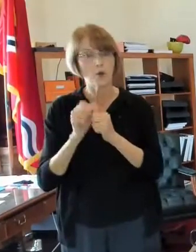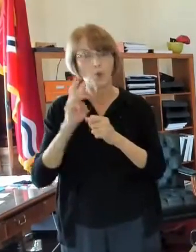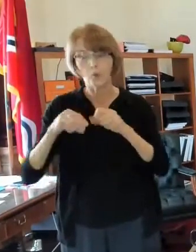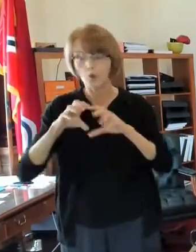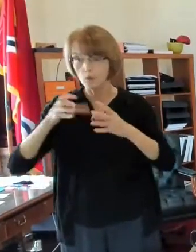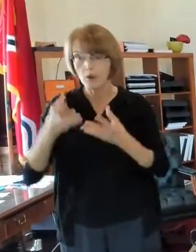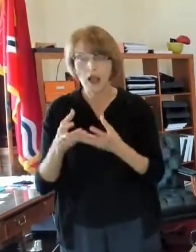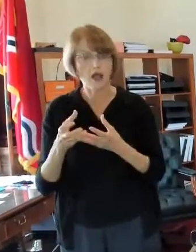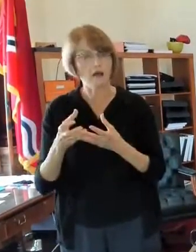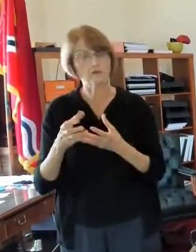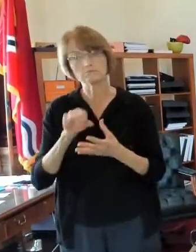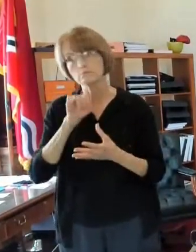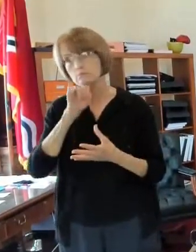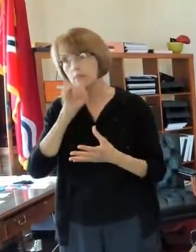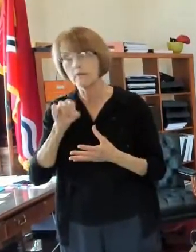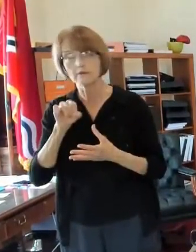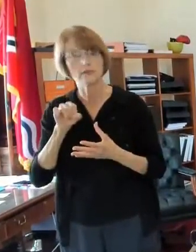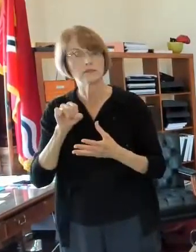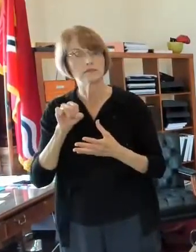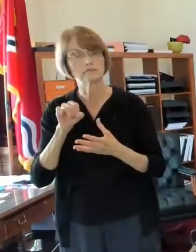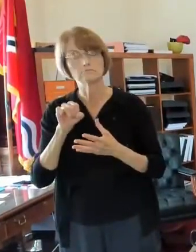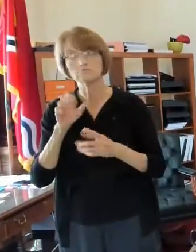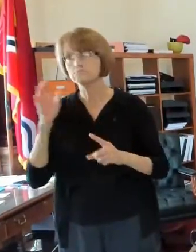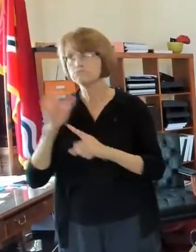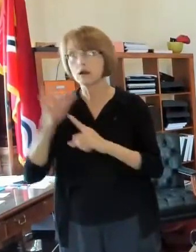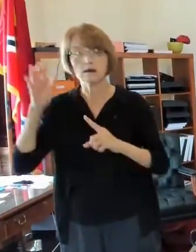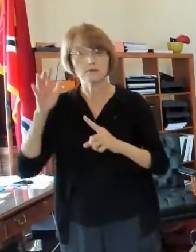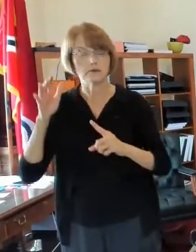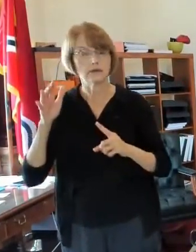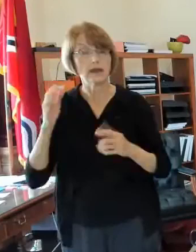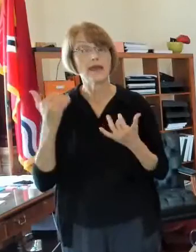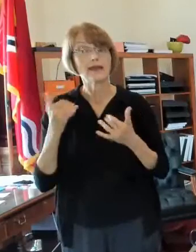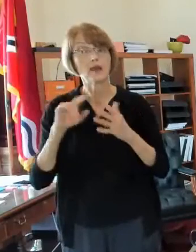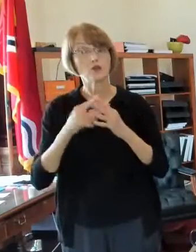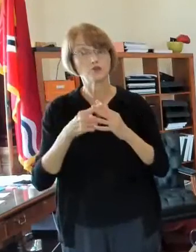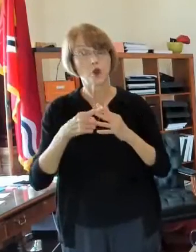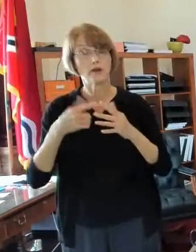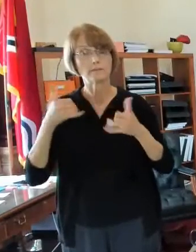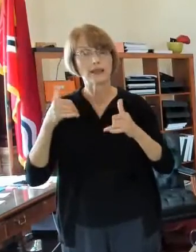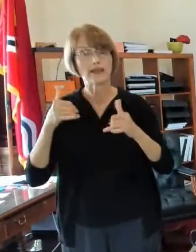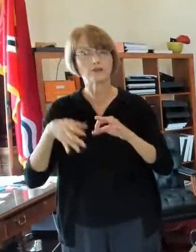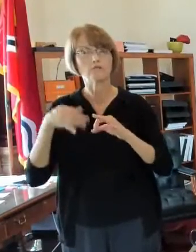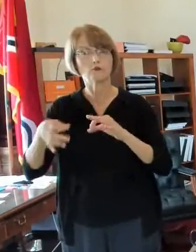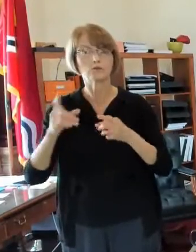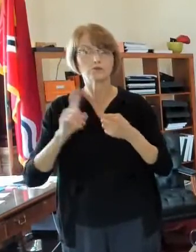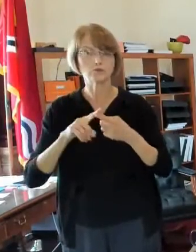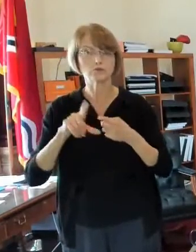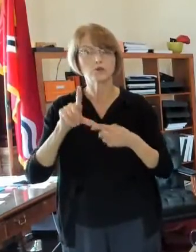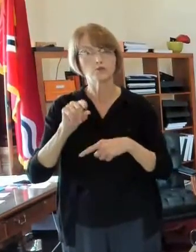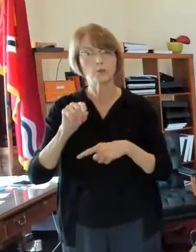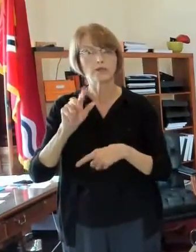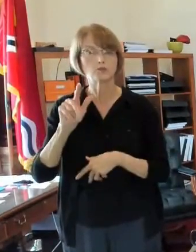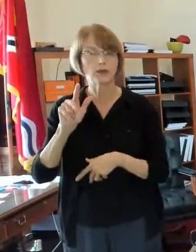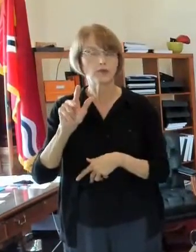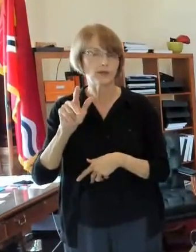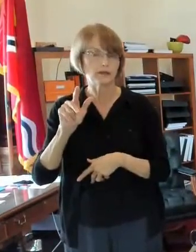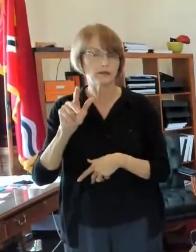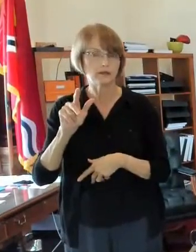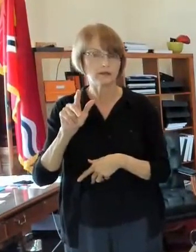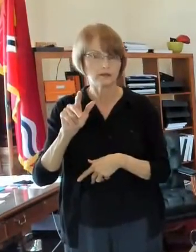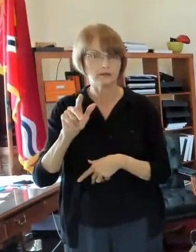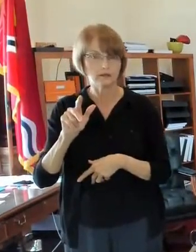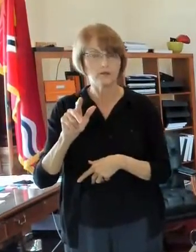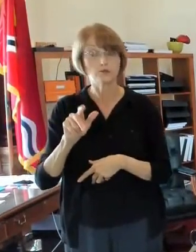loved worldwide and they're going to start playing now they deferred it till 2023 and so by